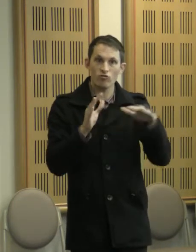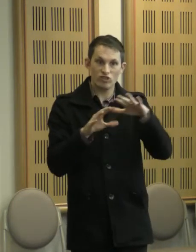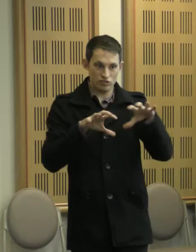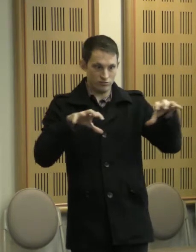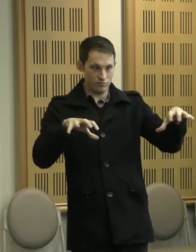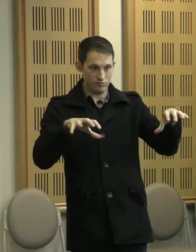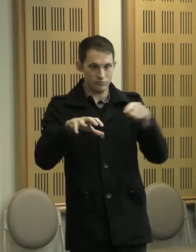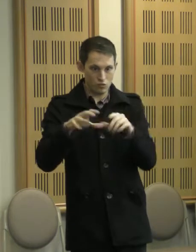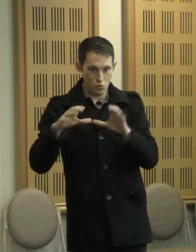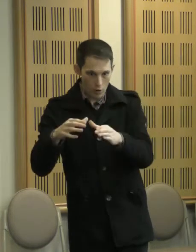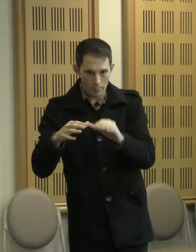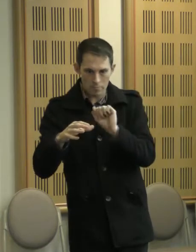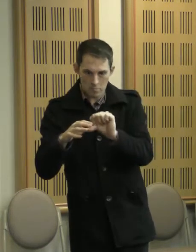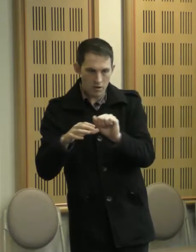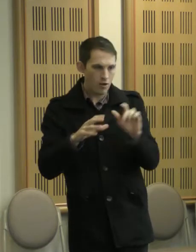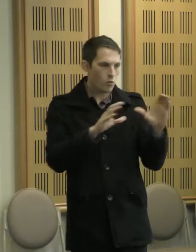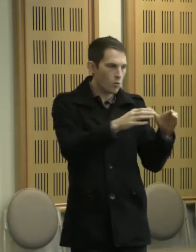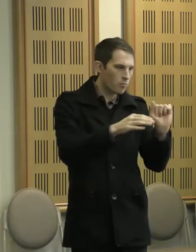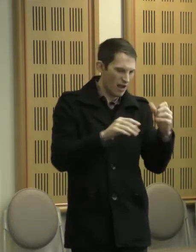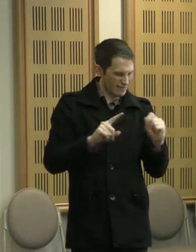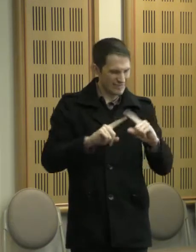there are also many commonalities.